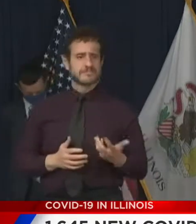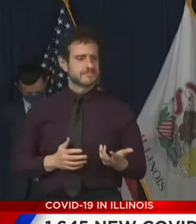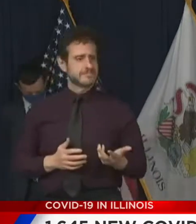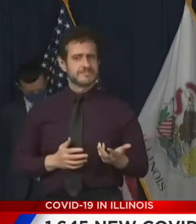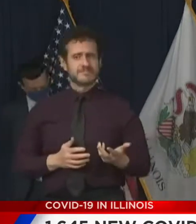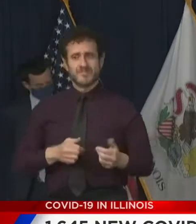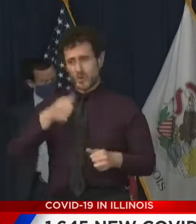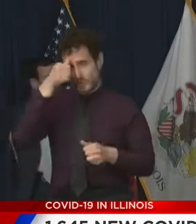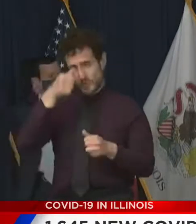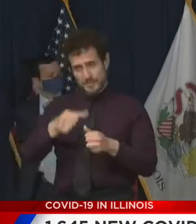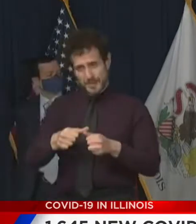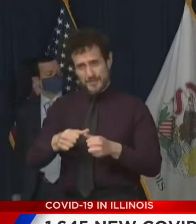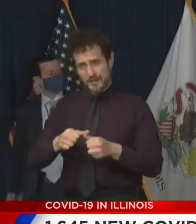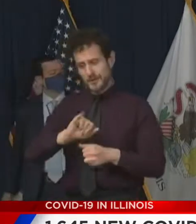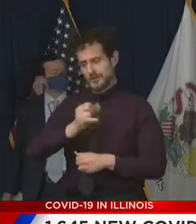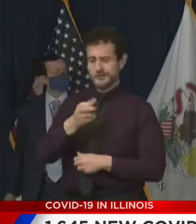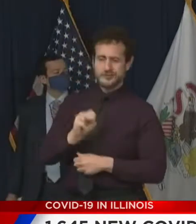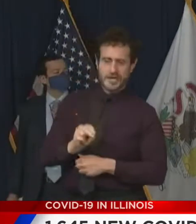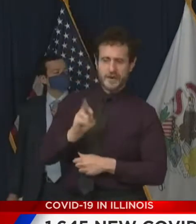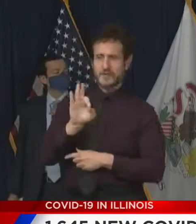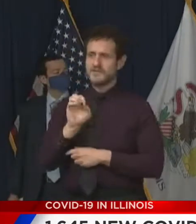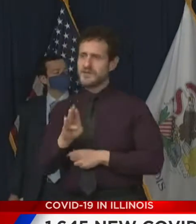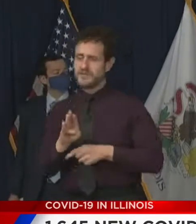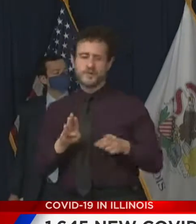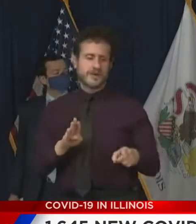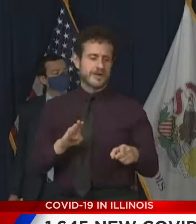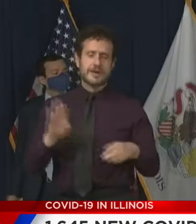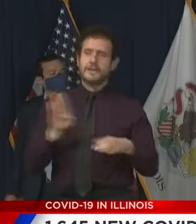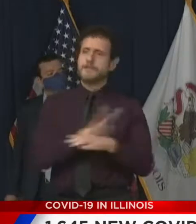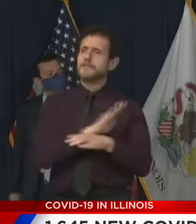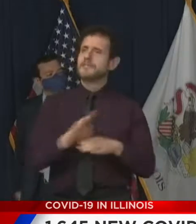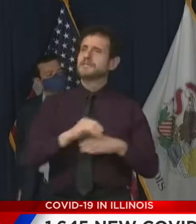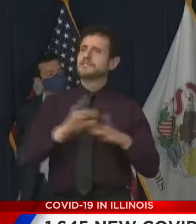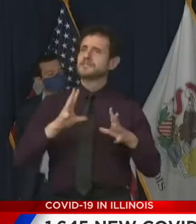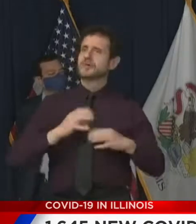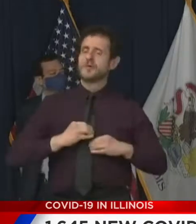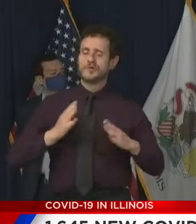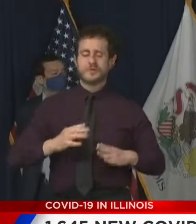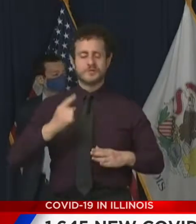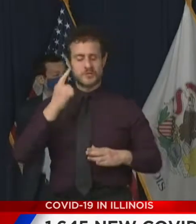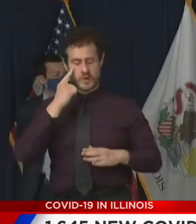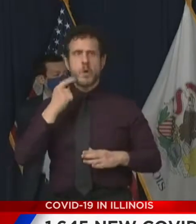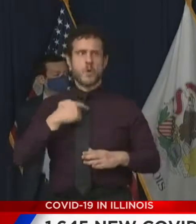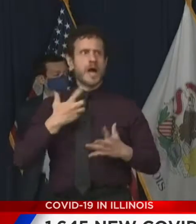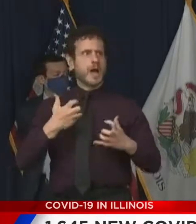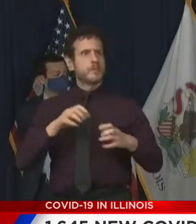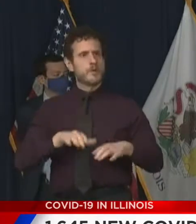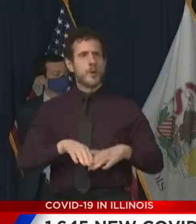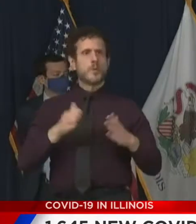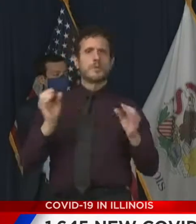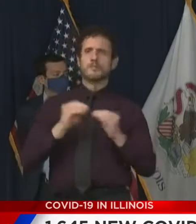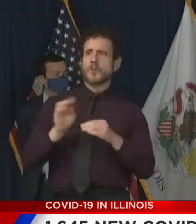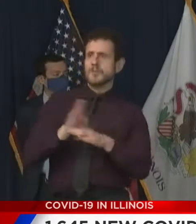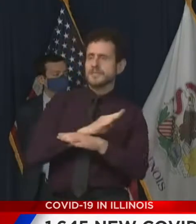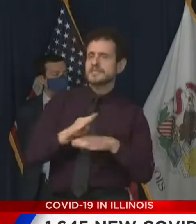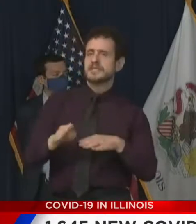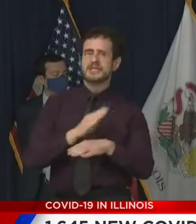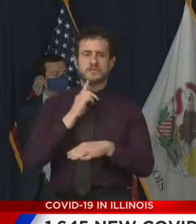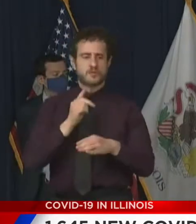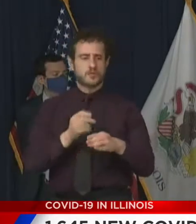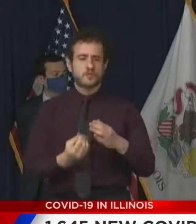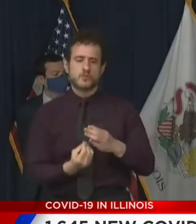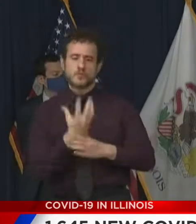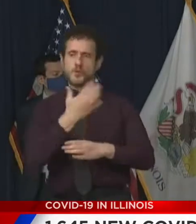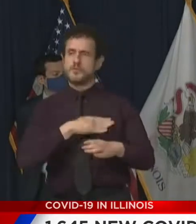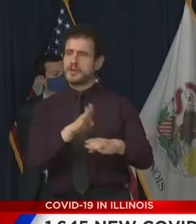the beginning of the year, as they planned for the growth and expansion of their businesses, that they would